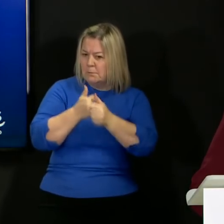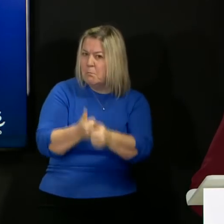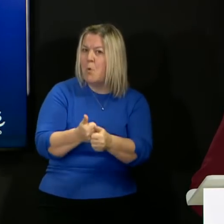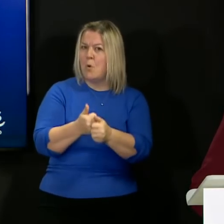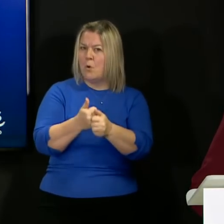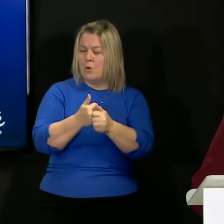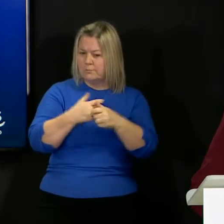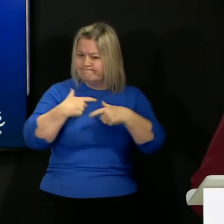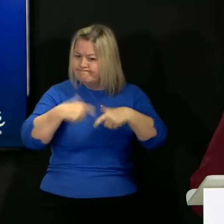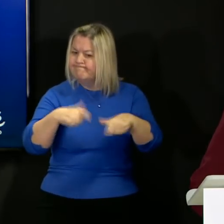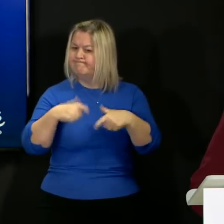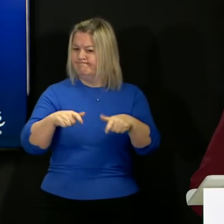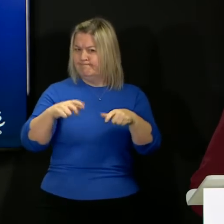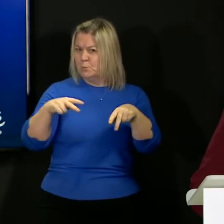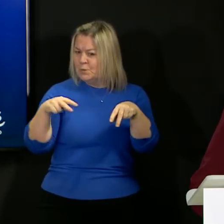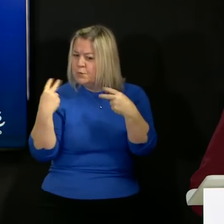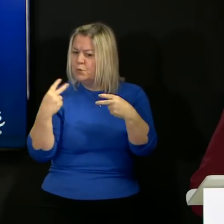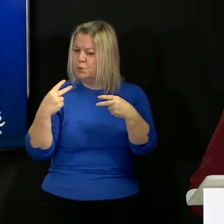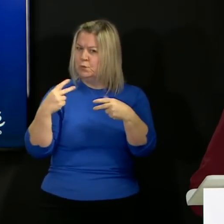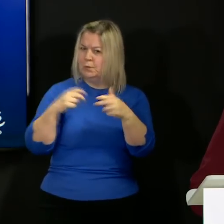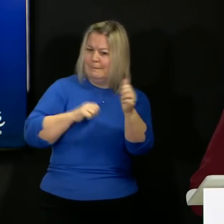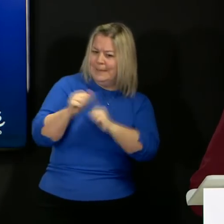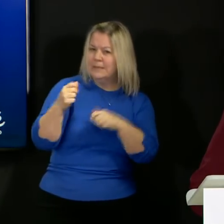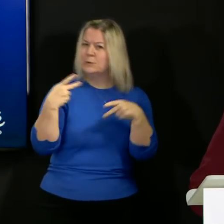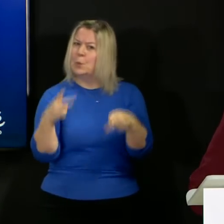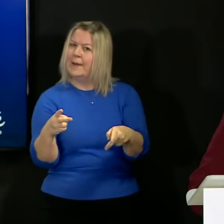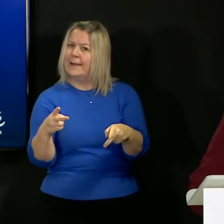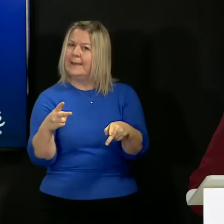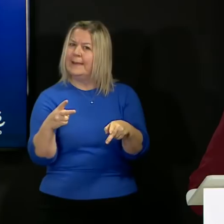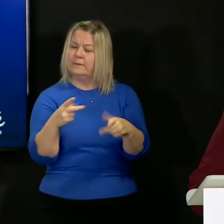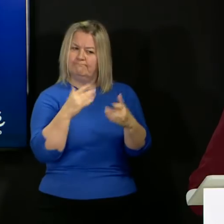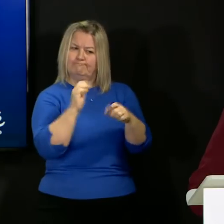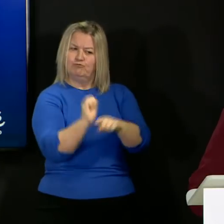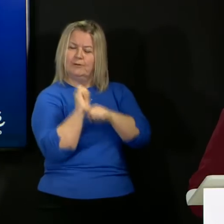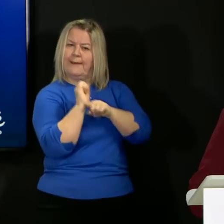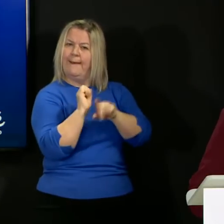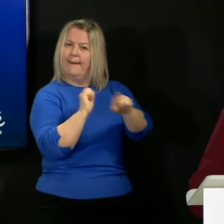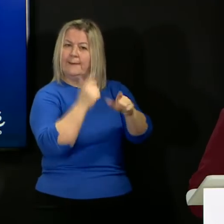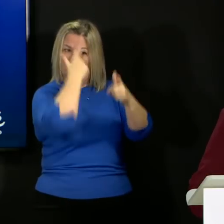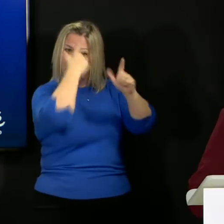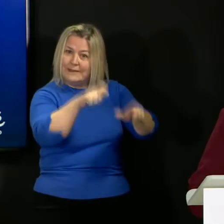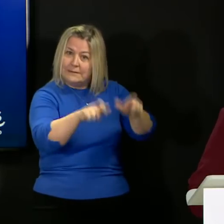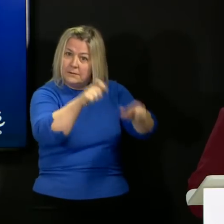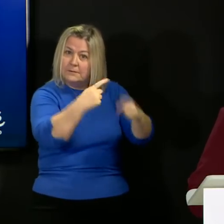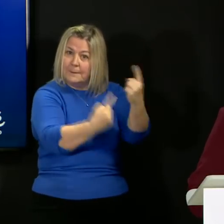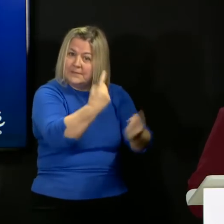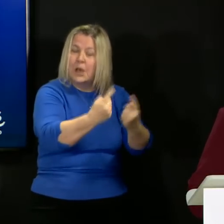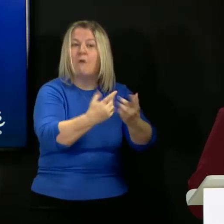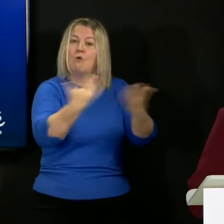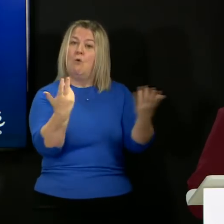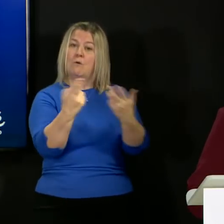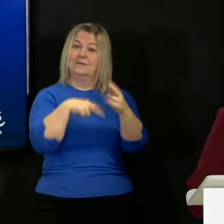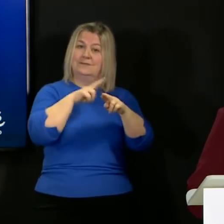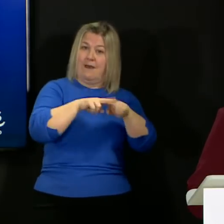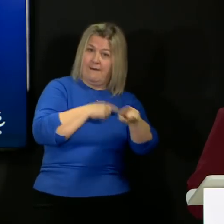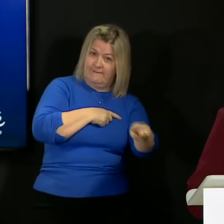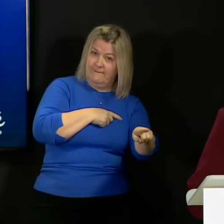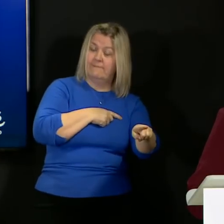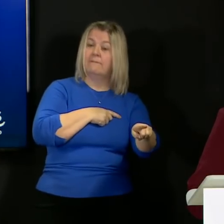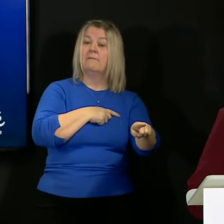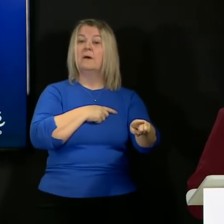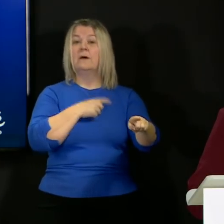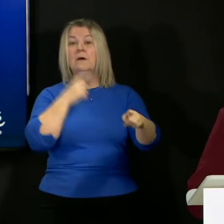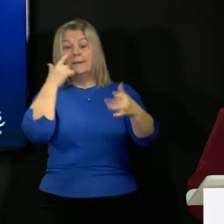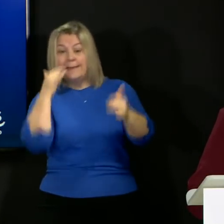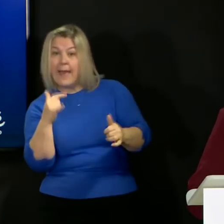under constant review to best protect both care home residents and care home staff. On testing, we have a clear